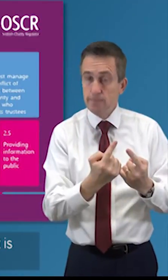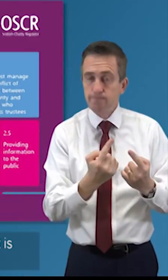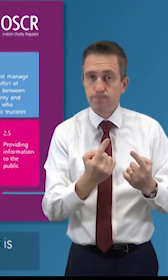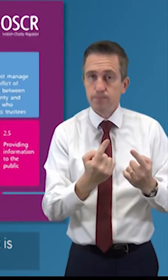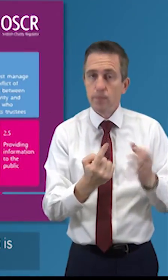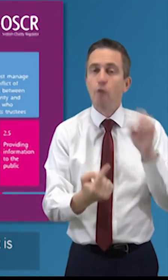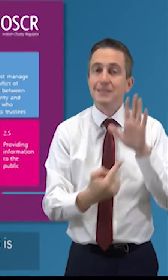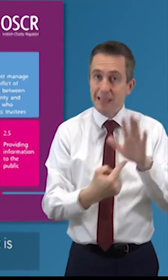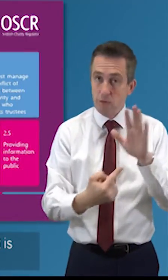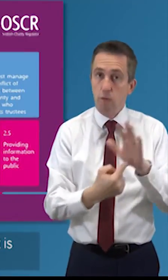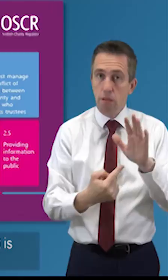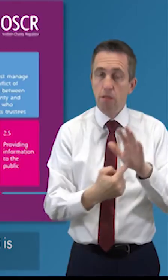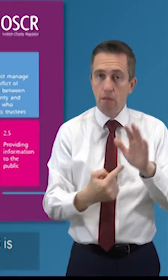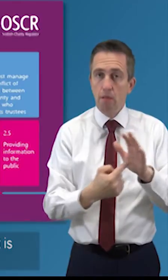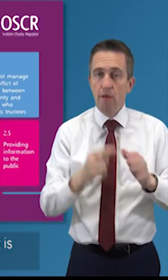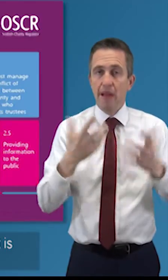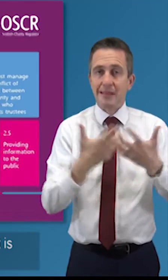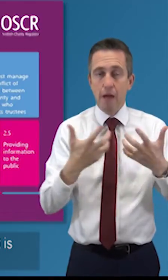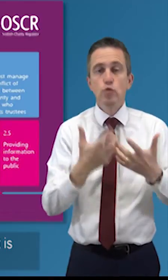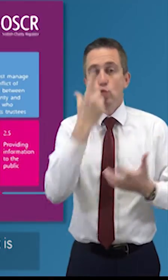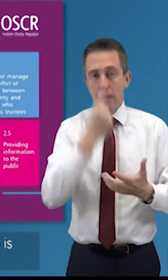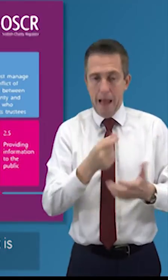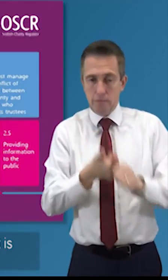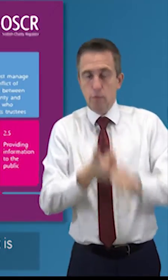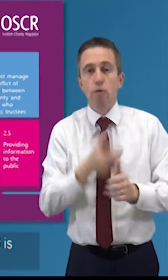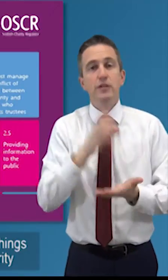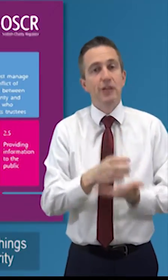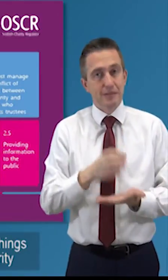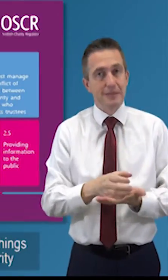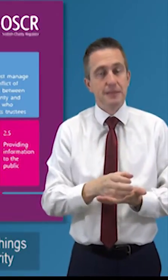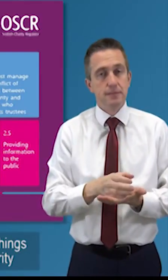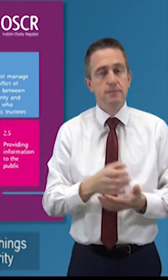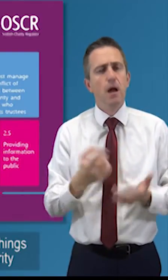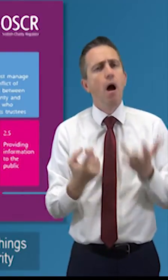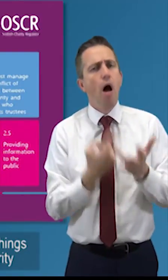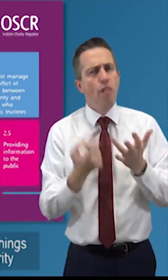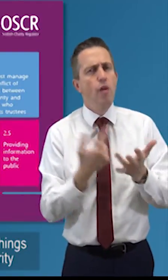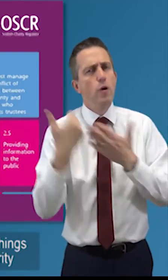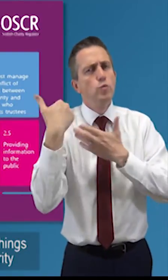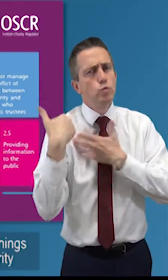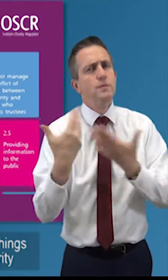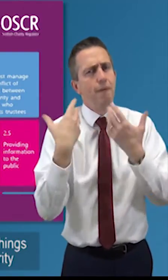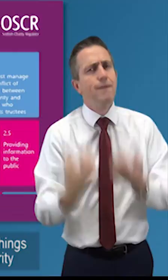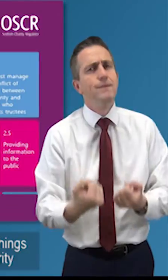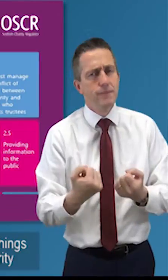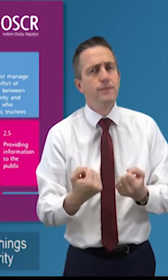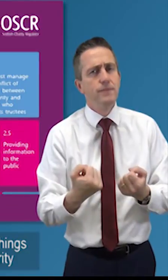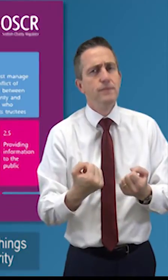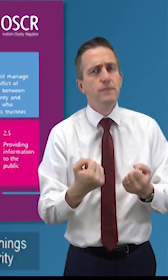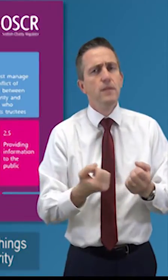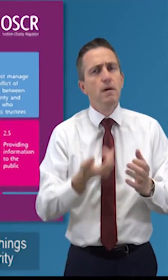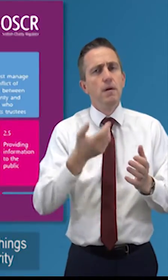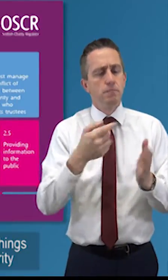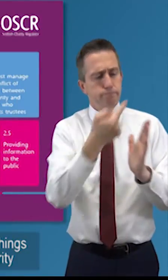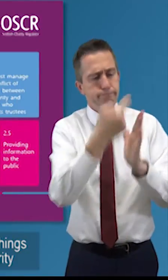explain what it is to act in the best interest of the charity there's some other duties there there are specific things that